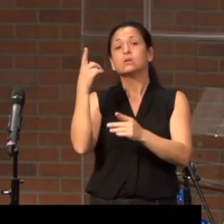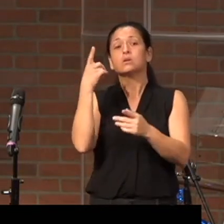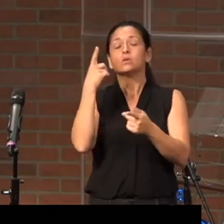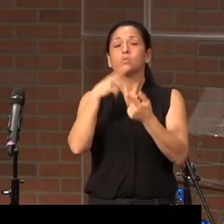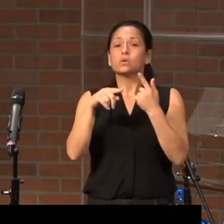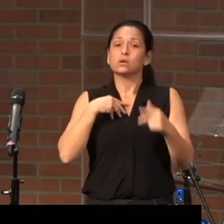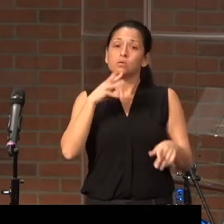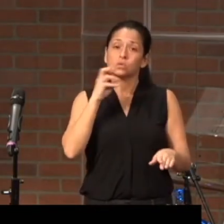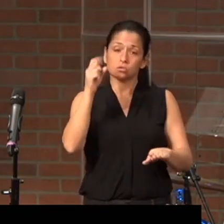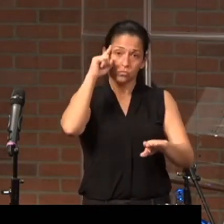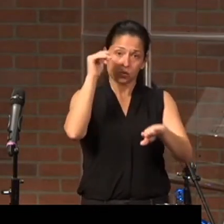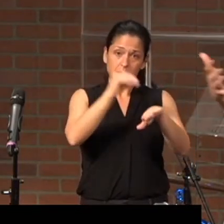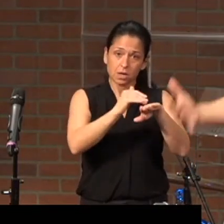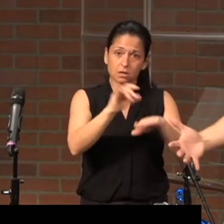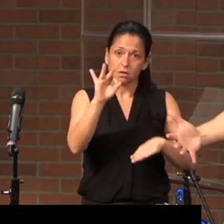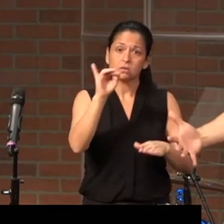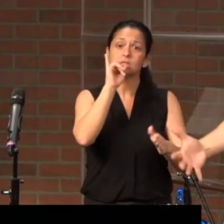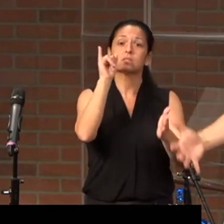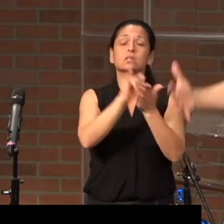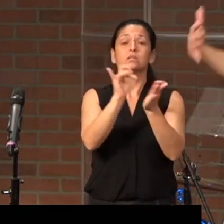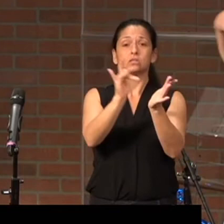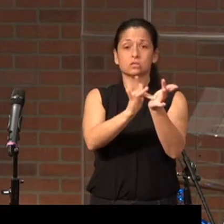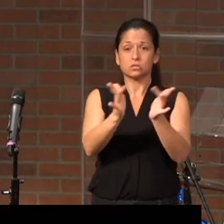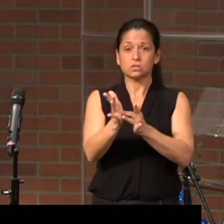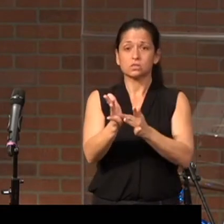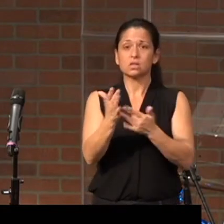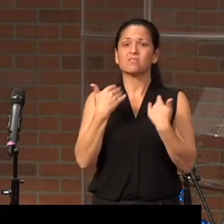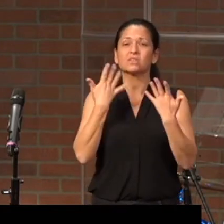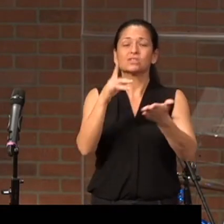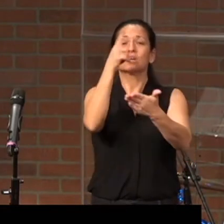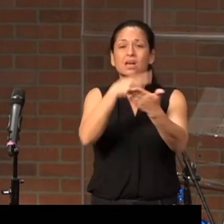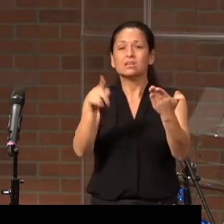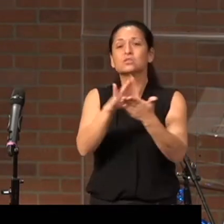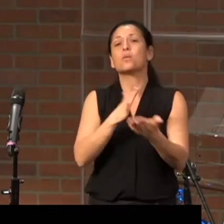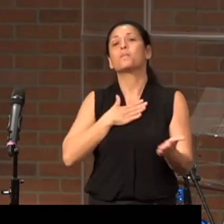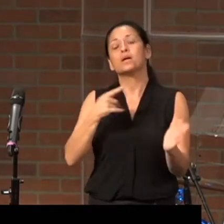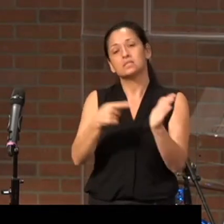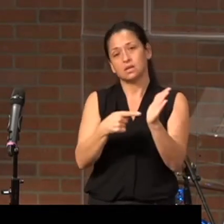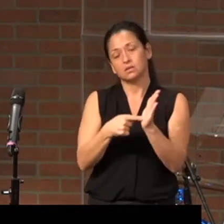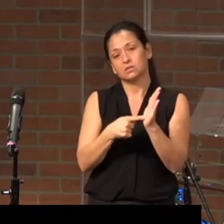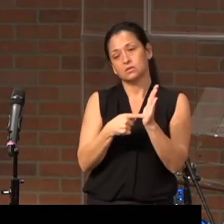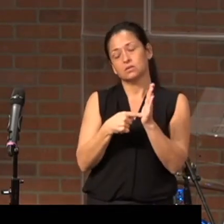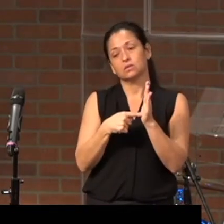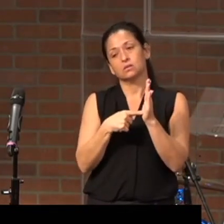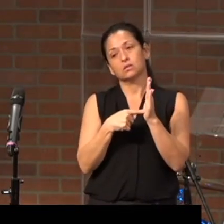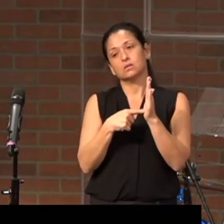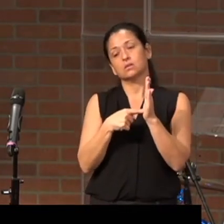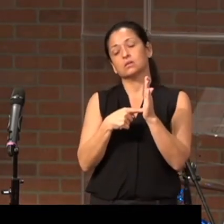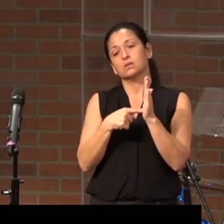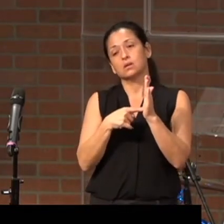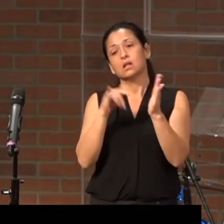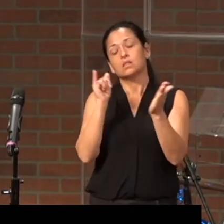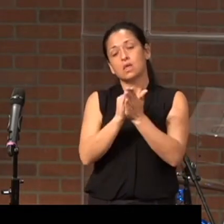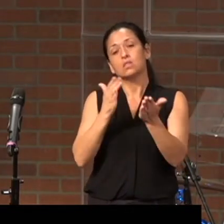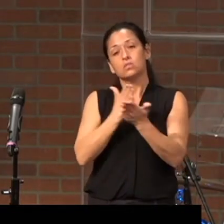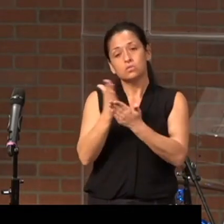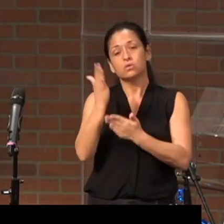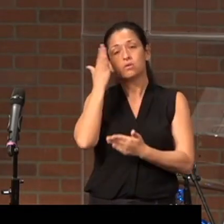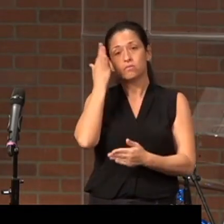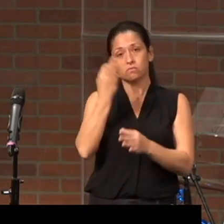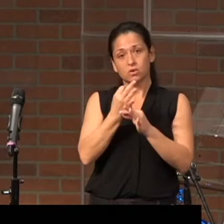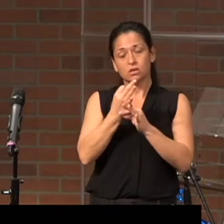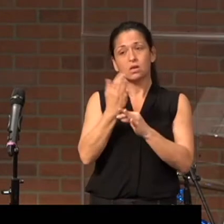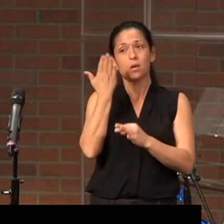was reminded of is that Jesus has canceled my debt. That through faith,